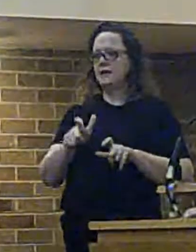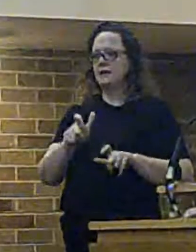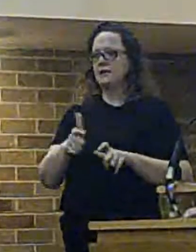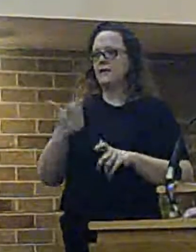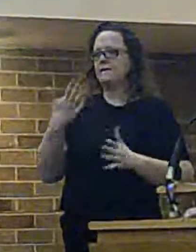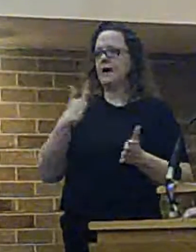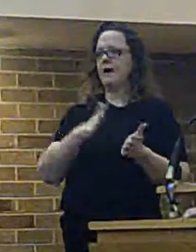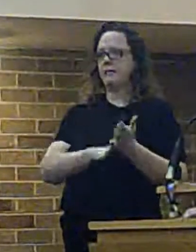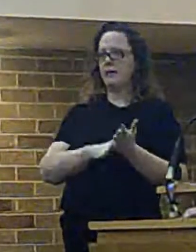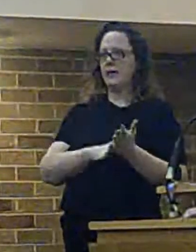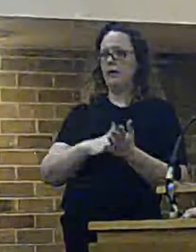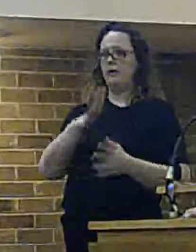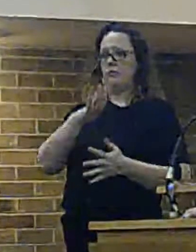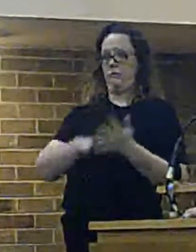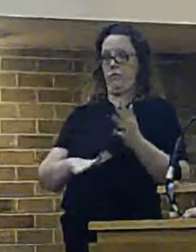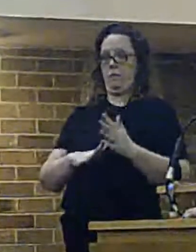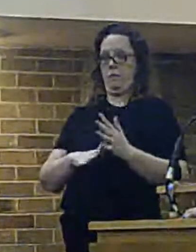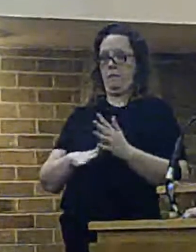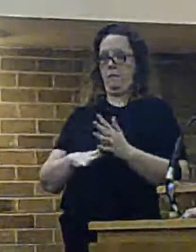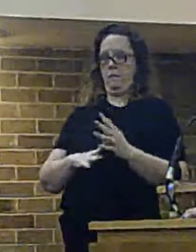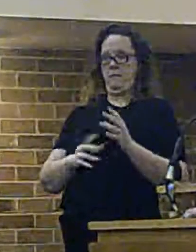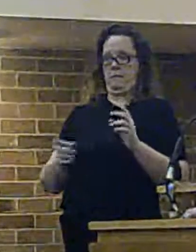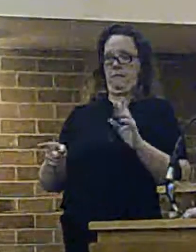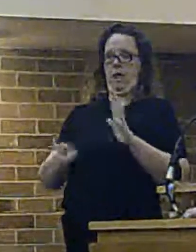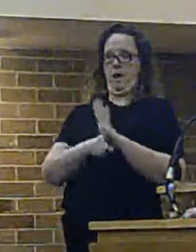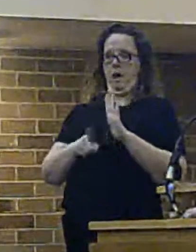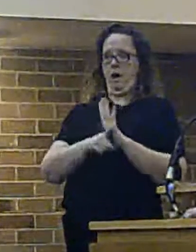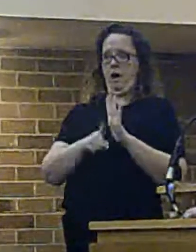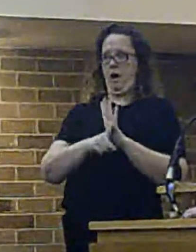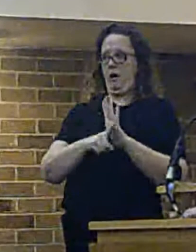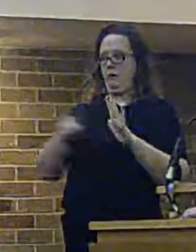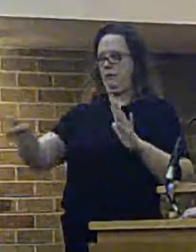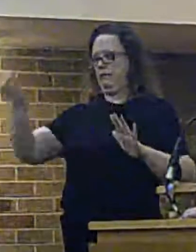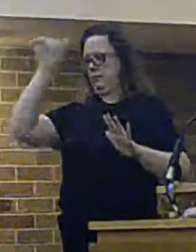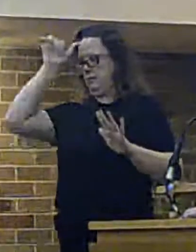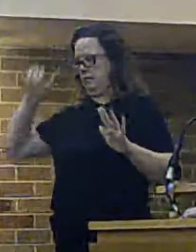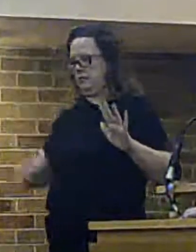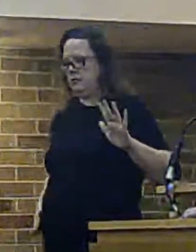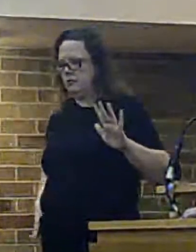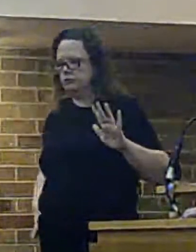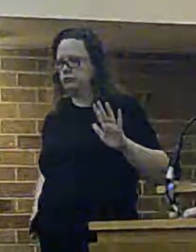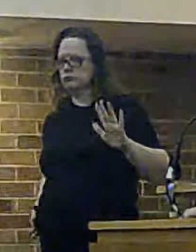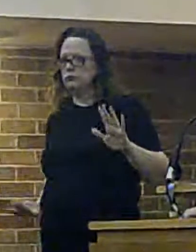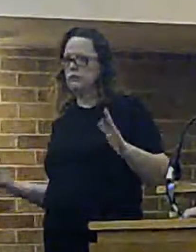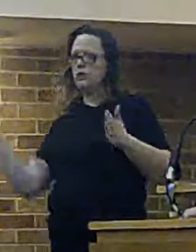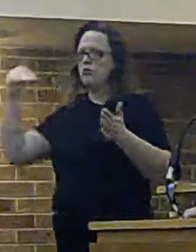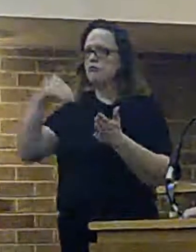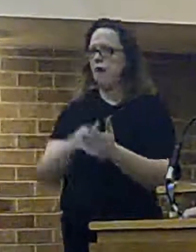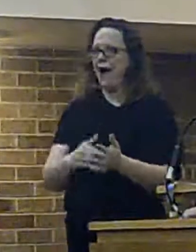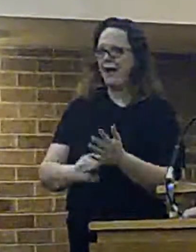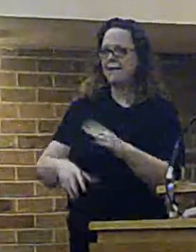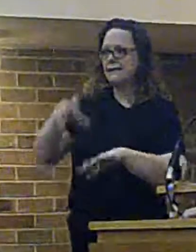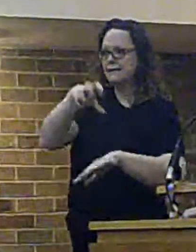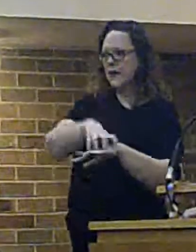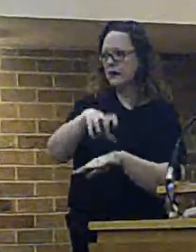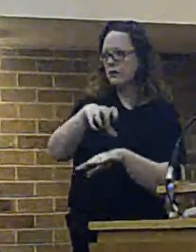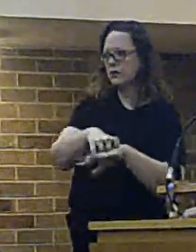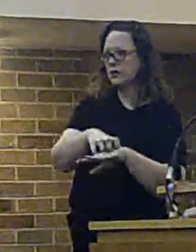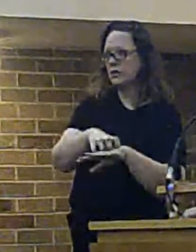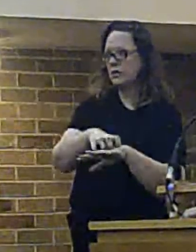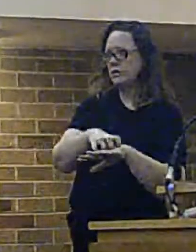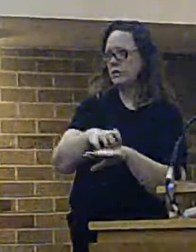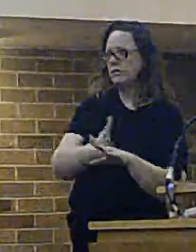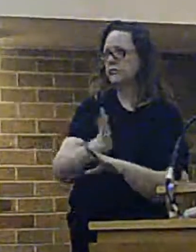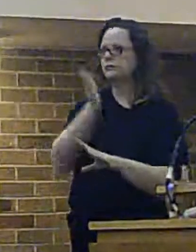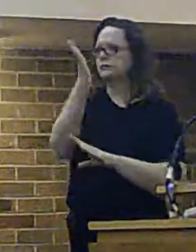from alert to mobile. The reality is that the fire engine from Upton would be on the station area